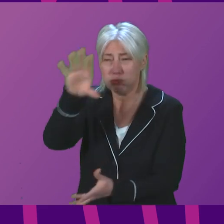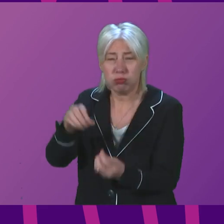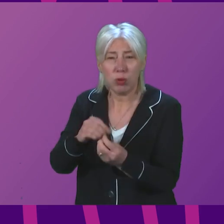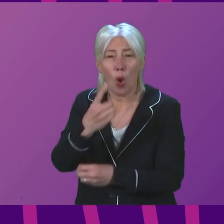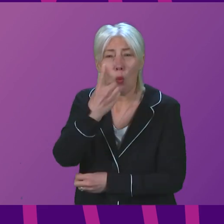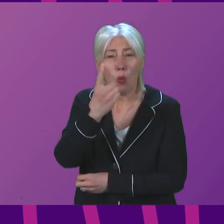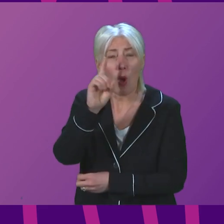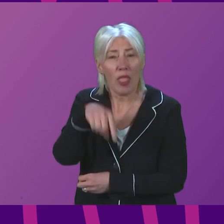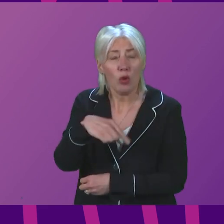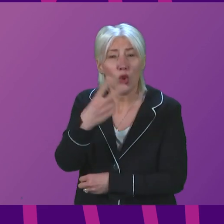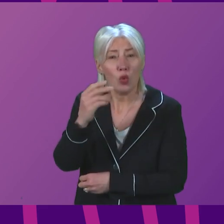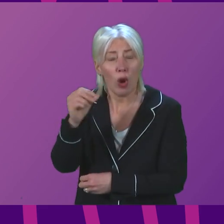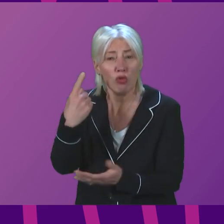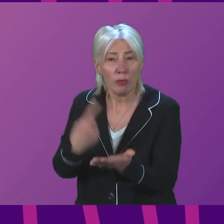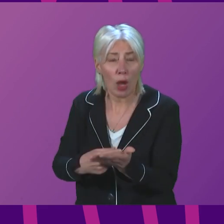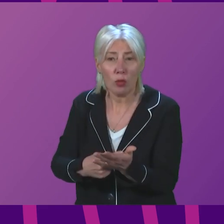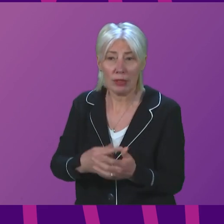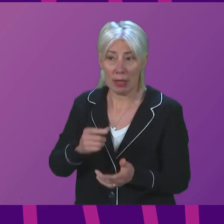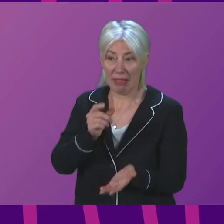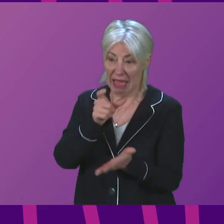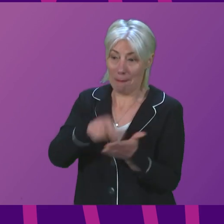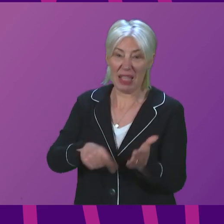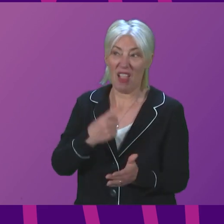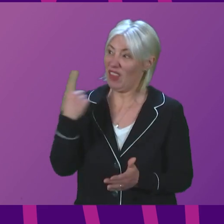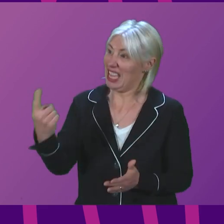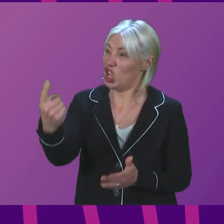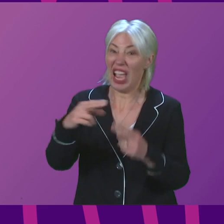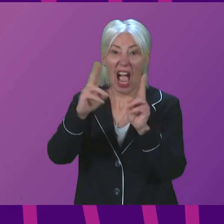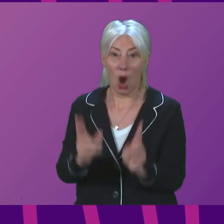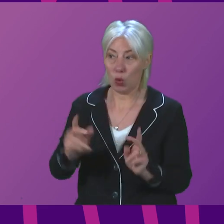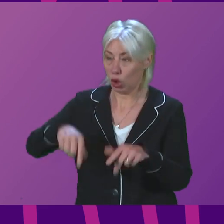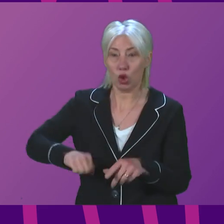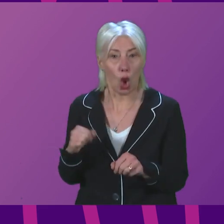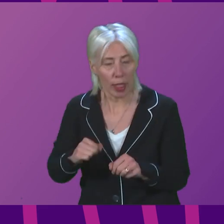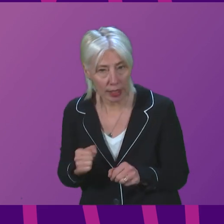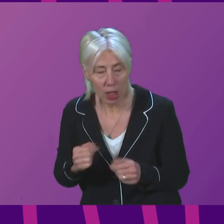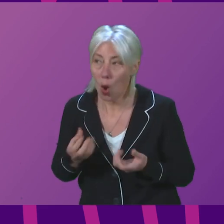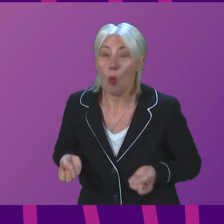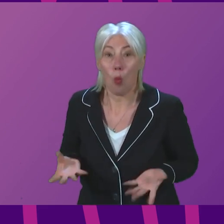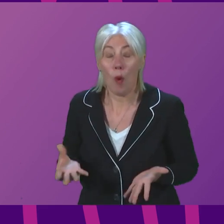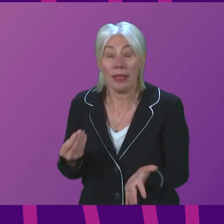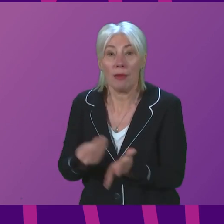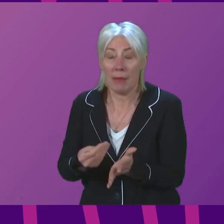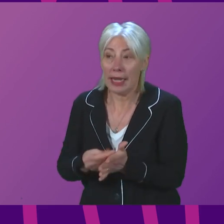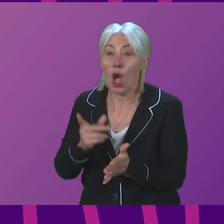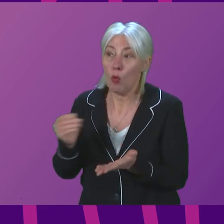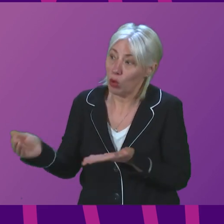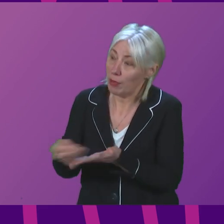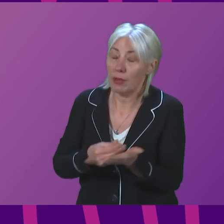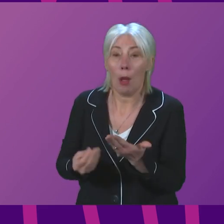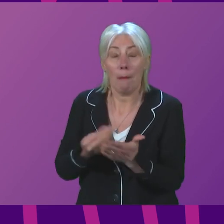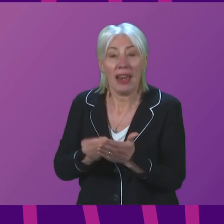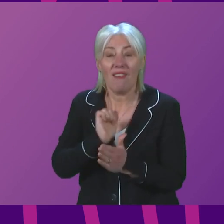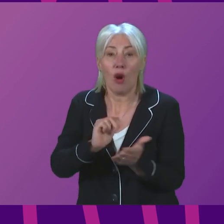,200 bill for every household in Scotland. Every penny of this waste of money could mean more cash for the NHS,